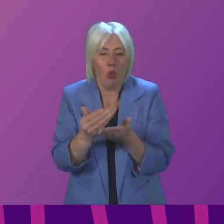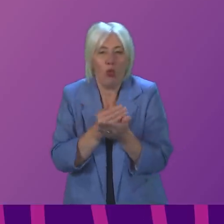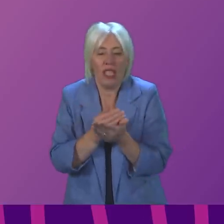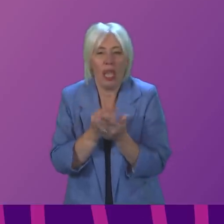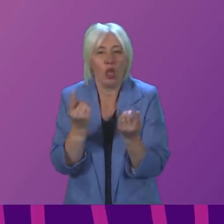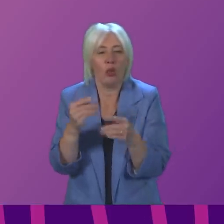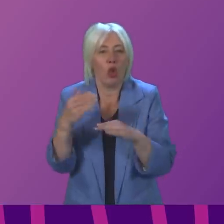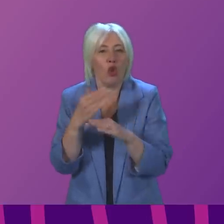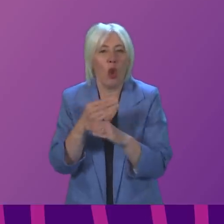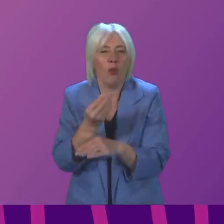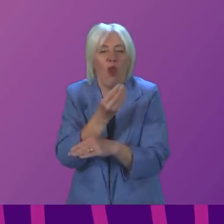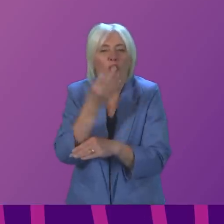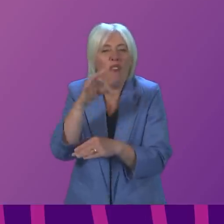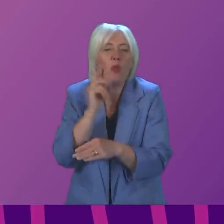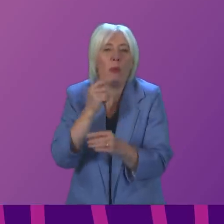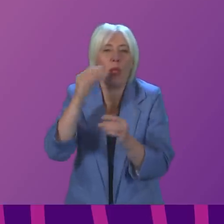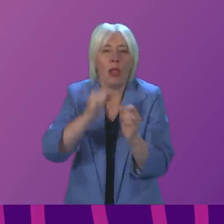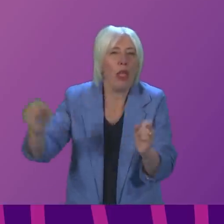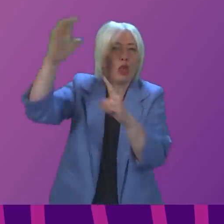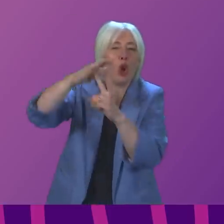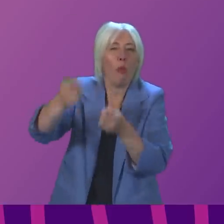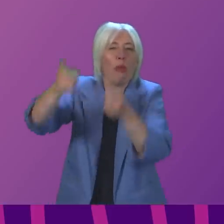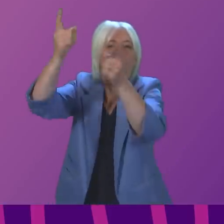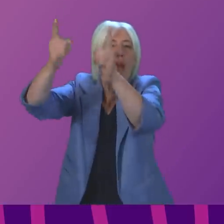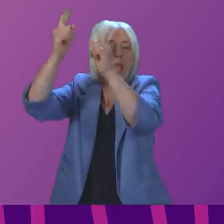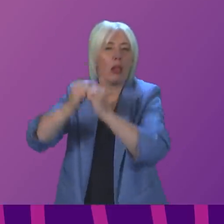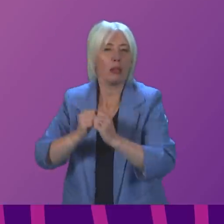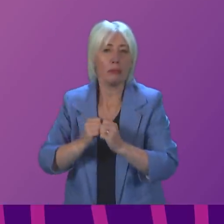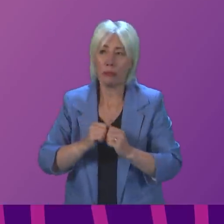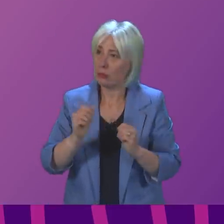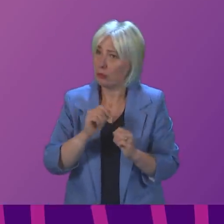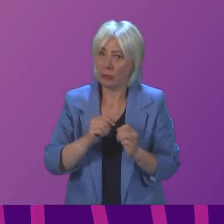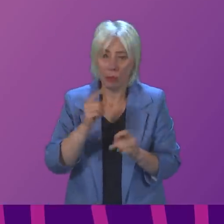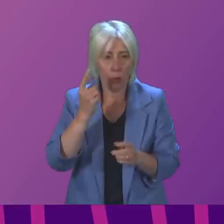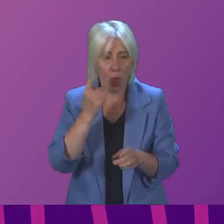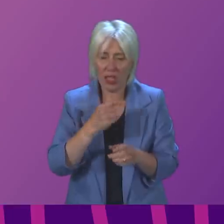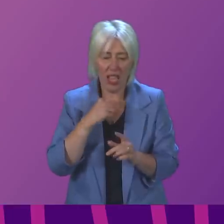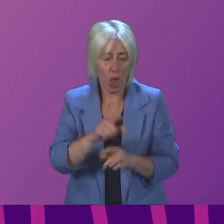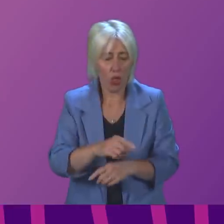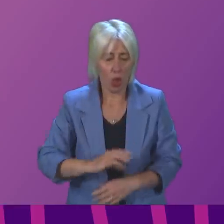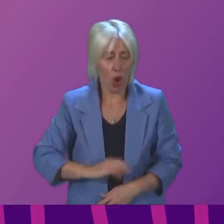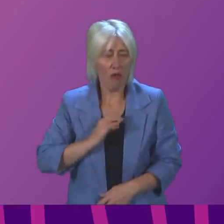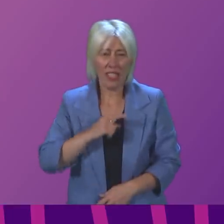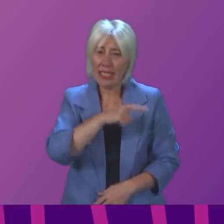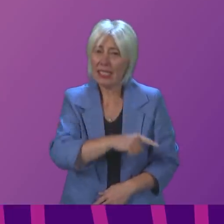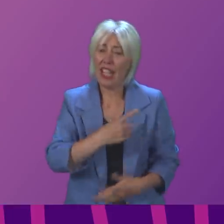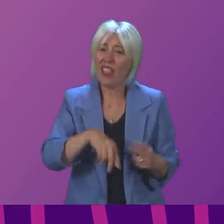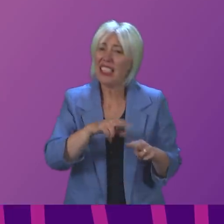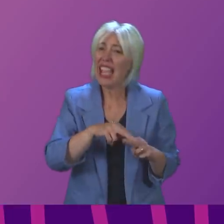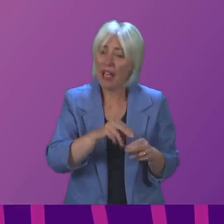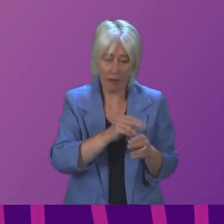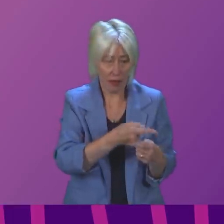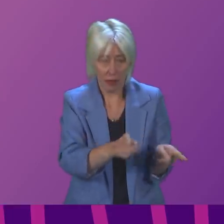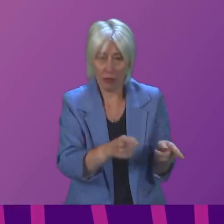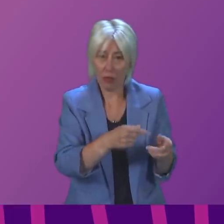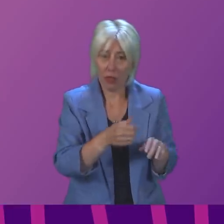at the top. No one is questioning their confidence in the frontline staff. What we are questioning is the confidence in